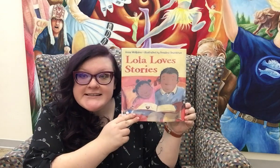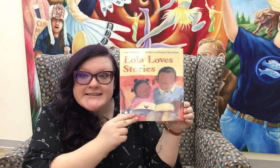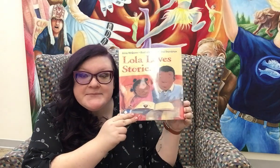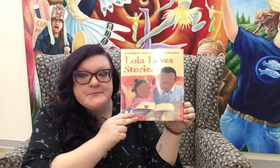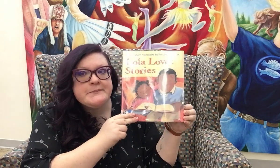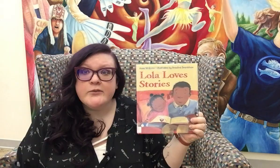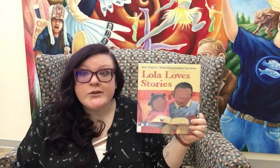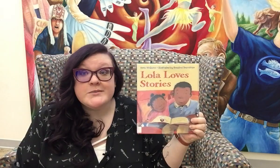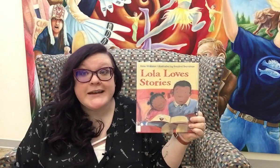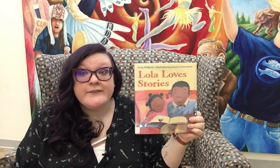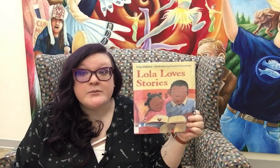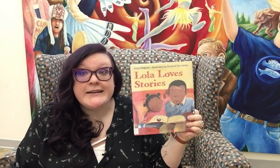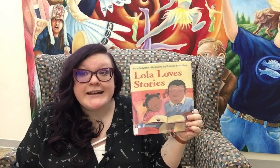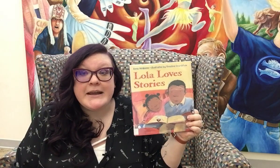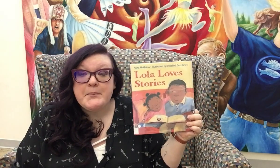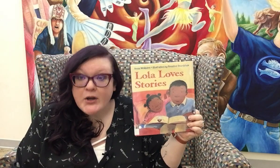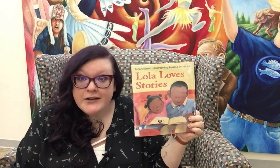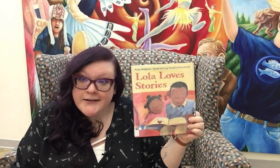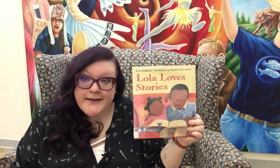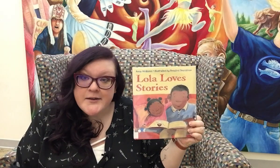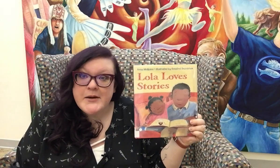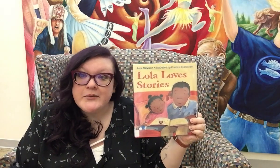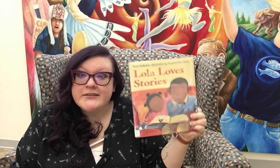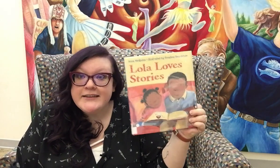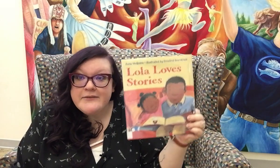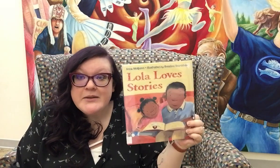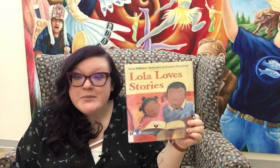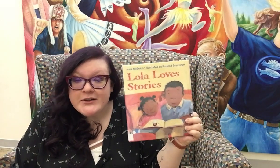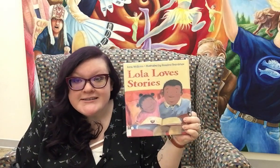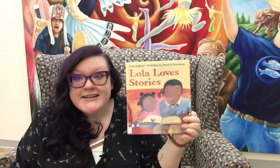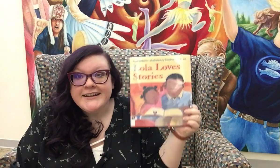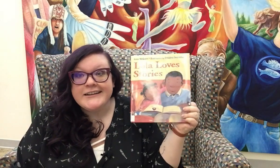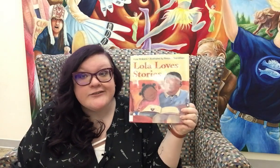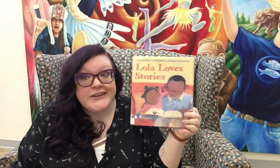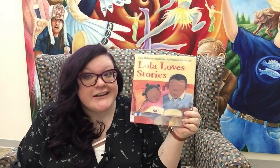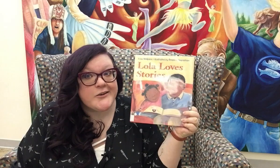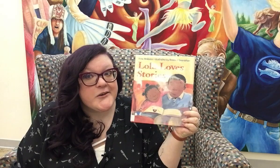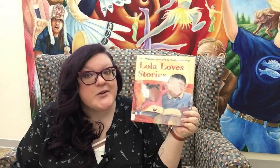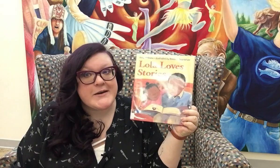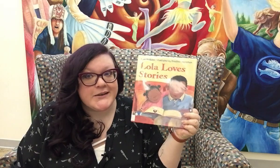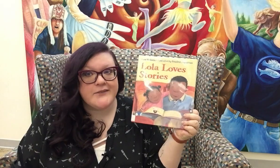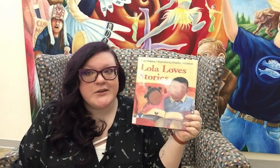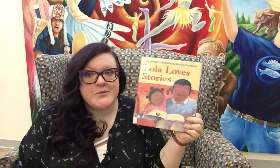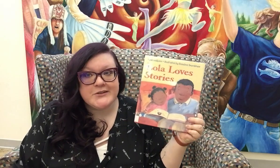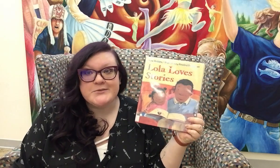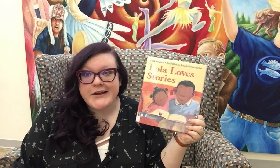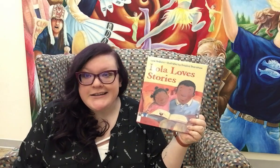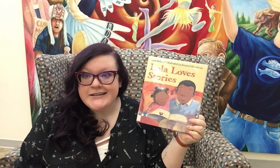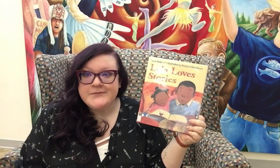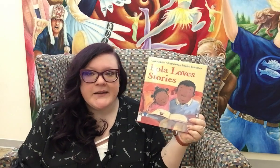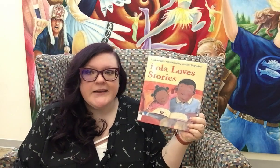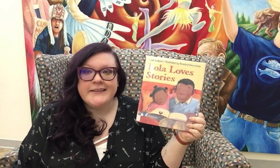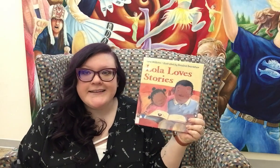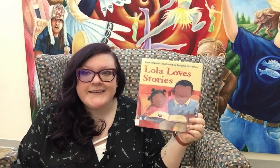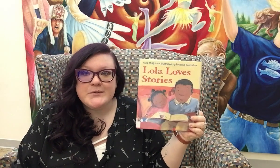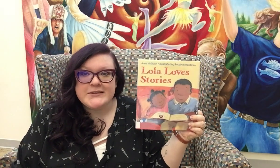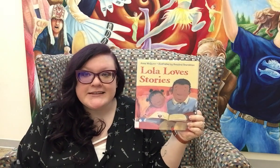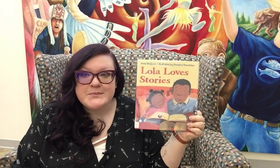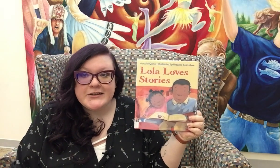Of course we have to read a book about loving books and a video about loving books, right? Let's see what this book